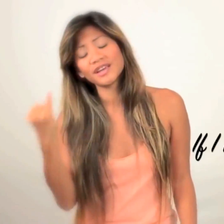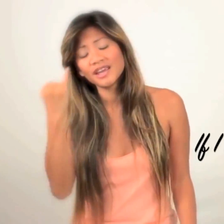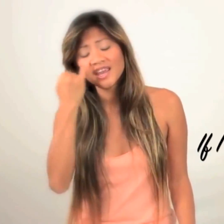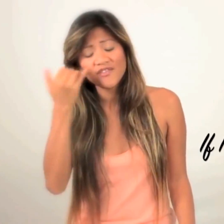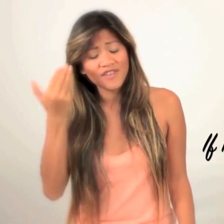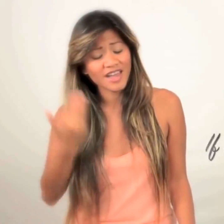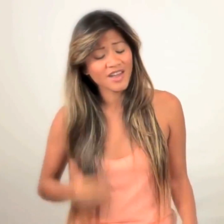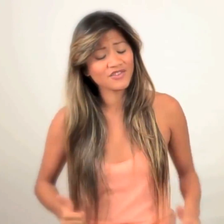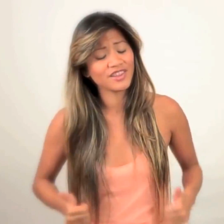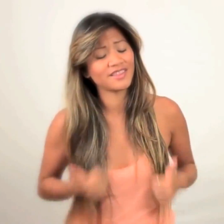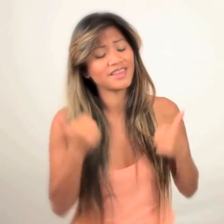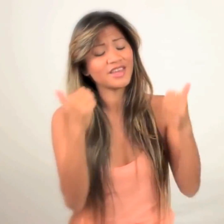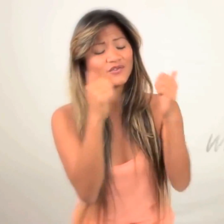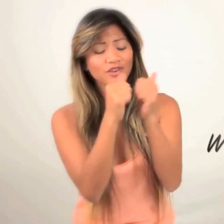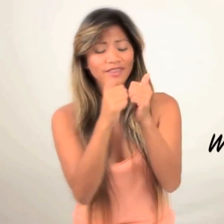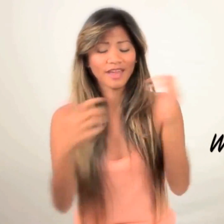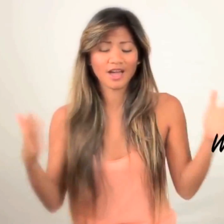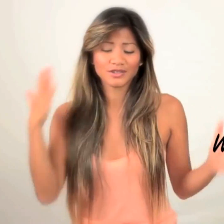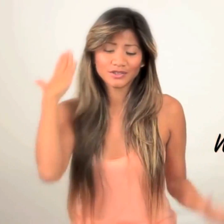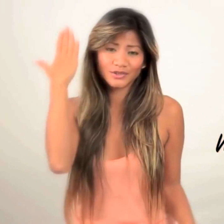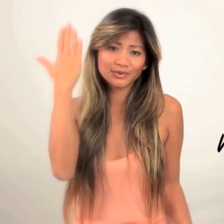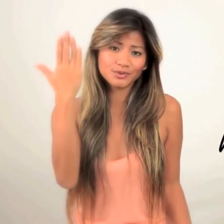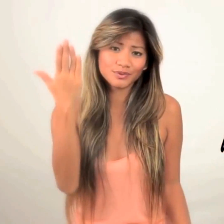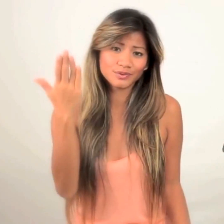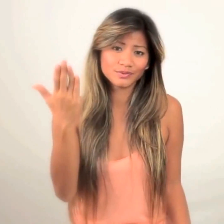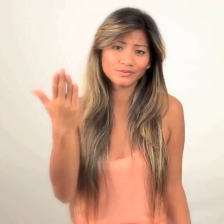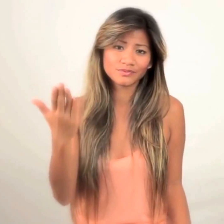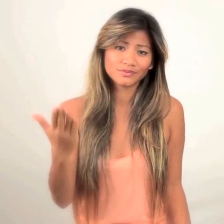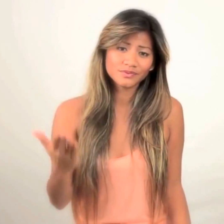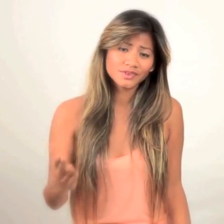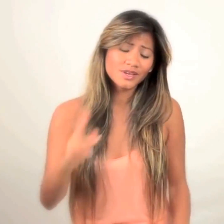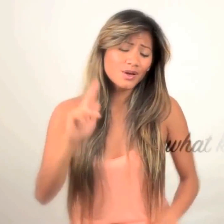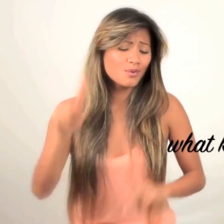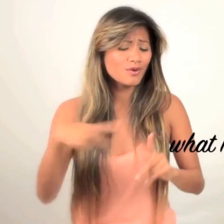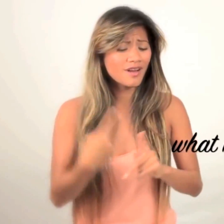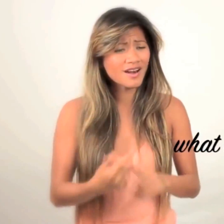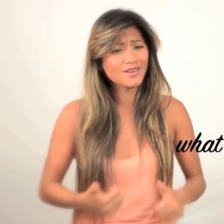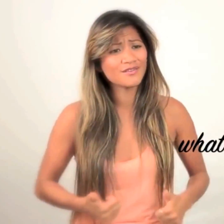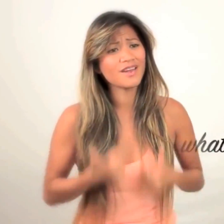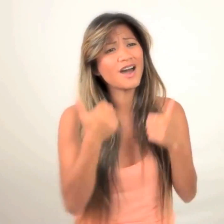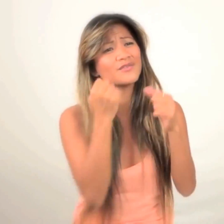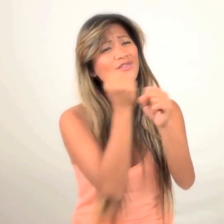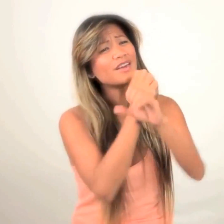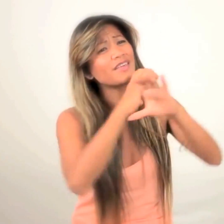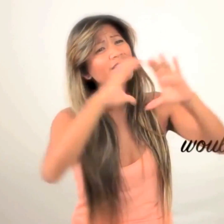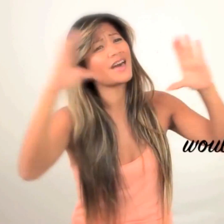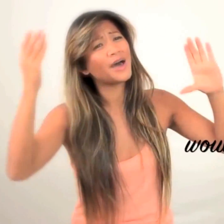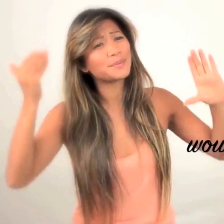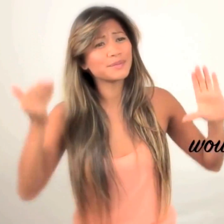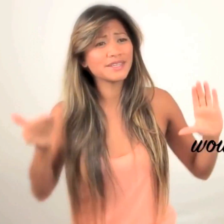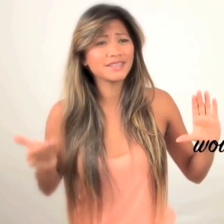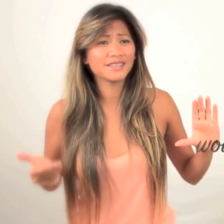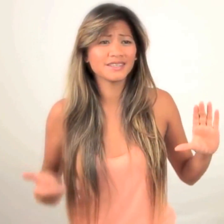If I had to live without you What kind of life would that be?